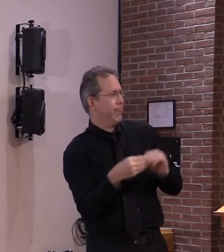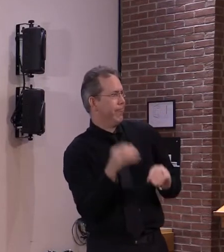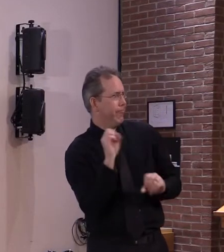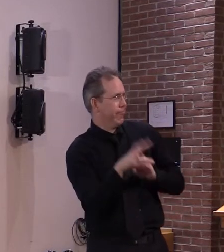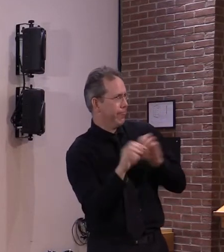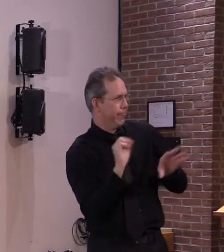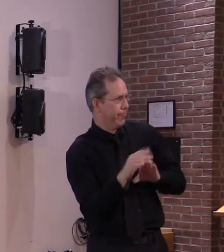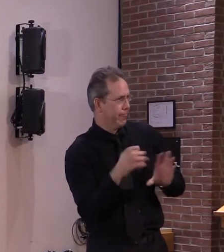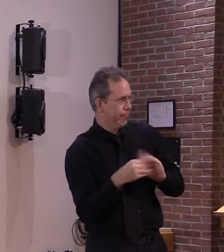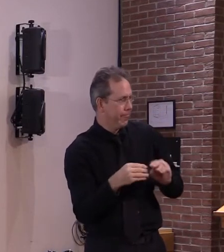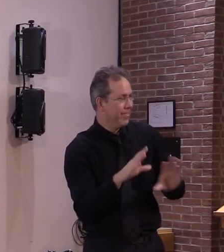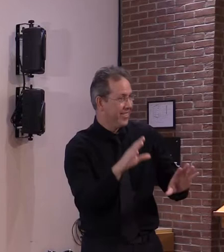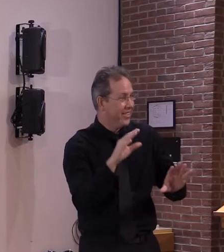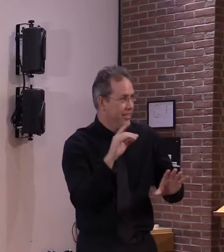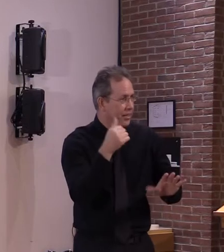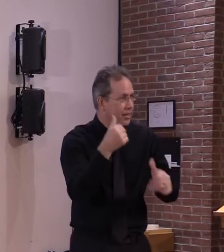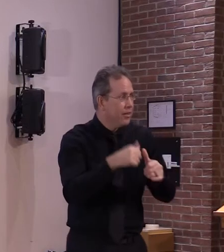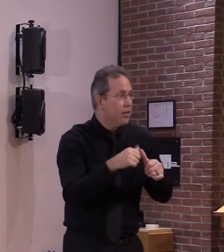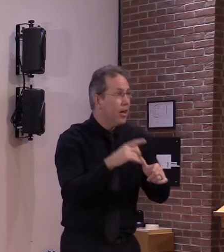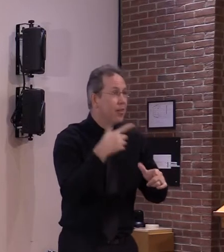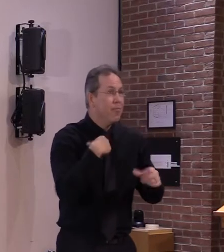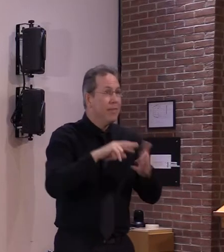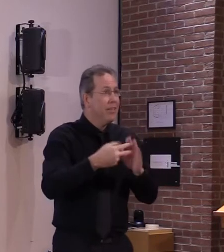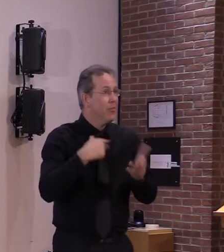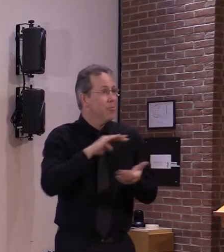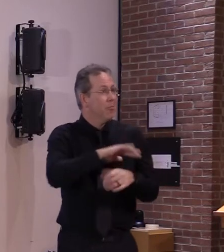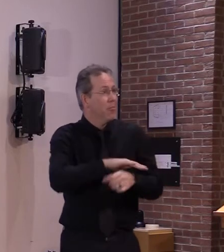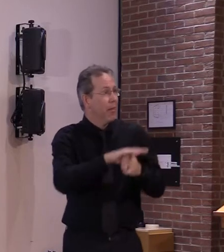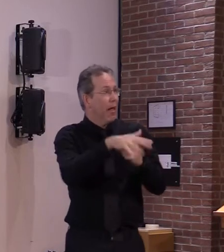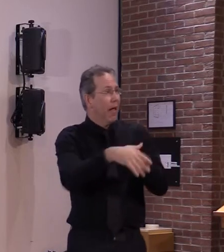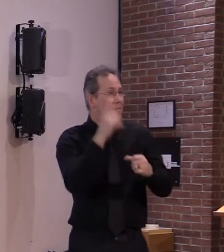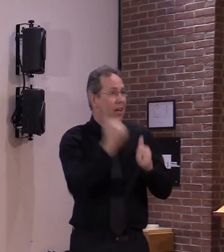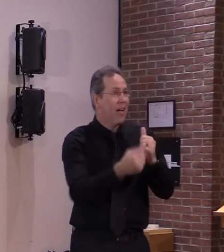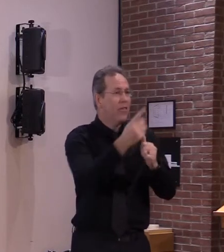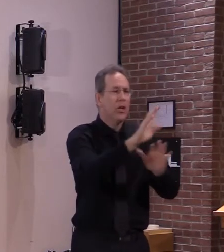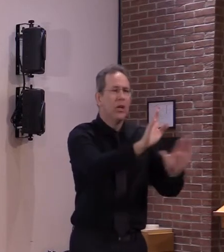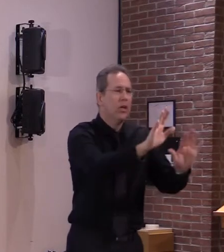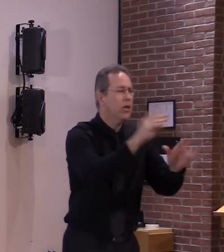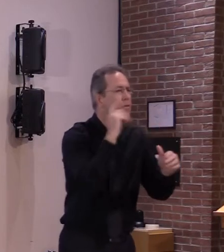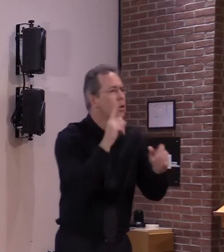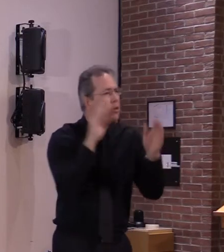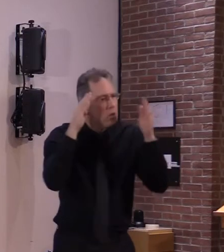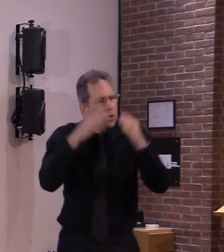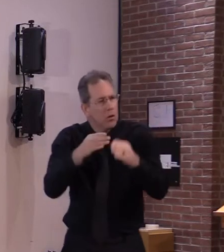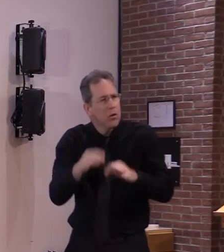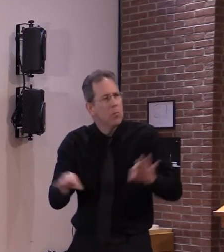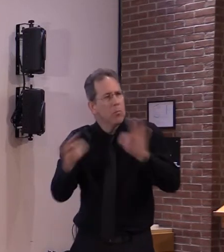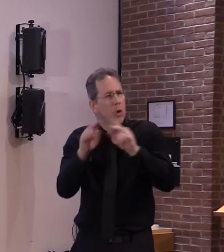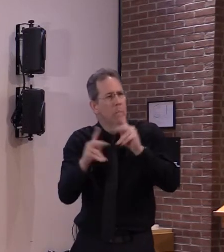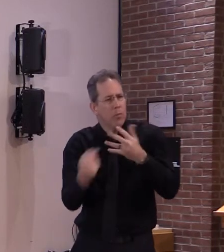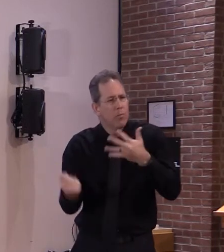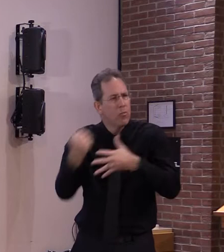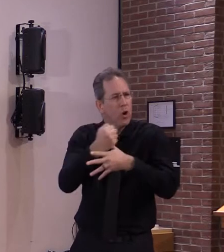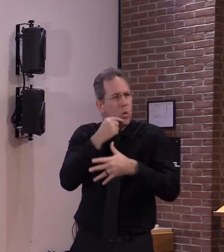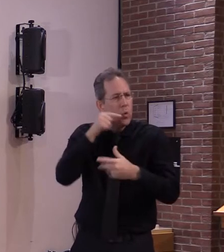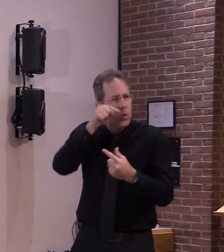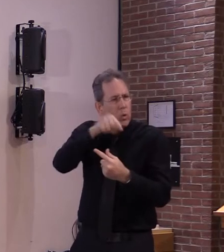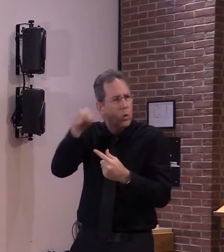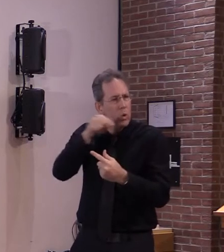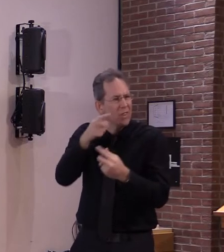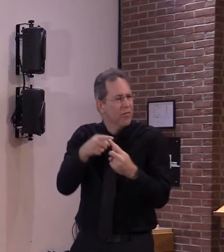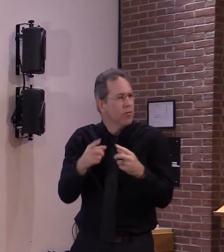priority groups the first being high risk health care workers and residents of long-term care facilities